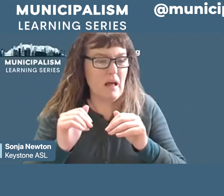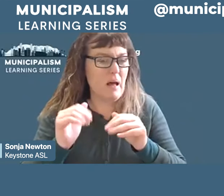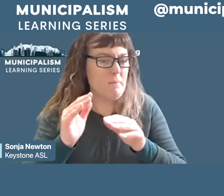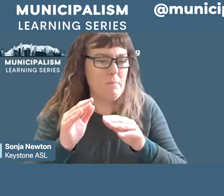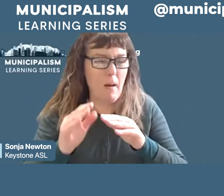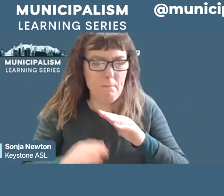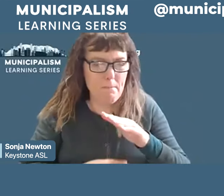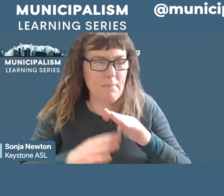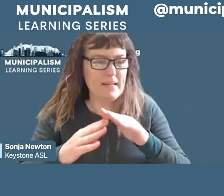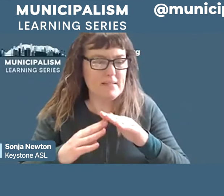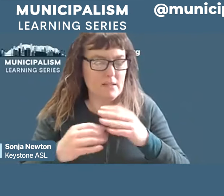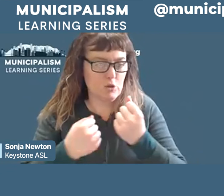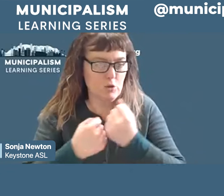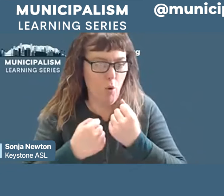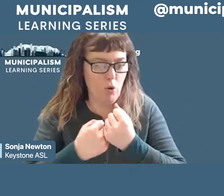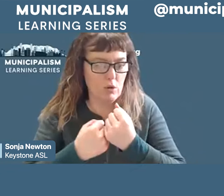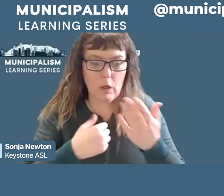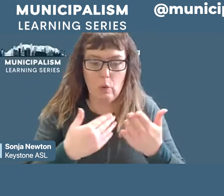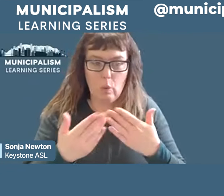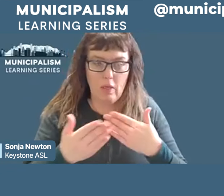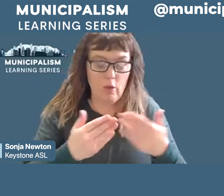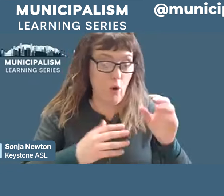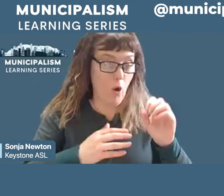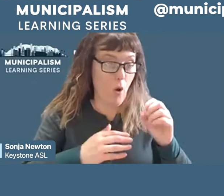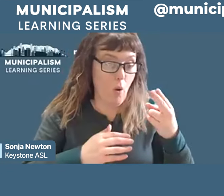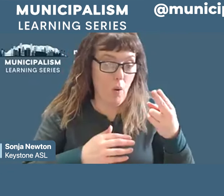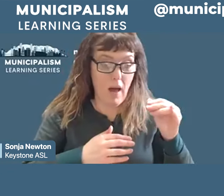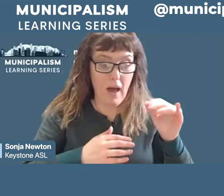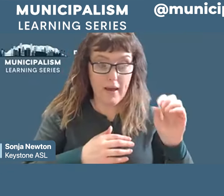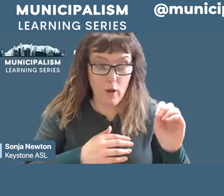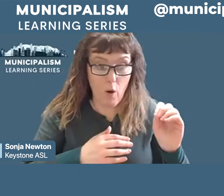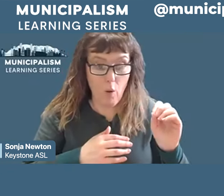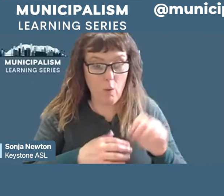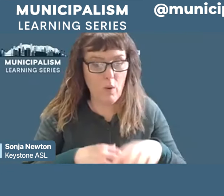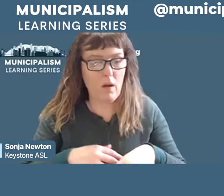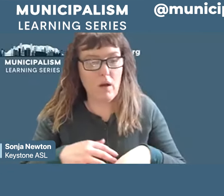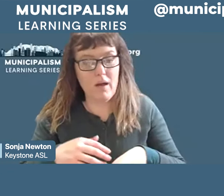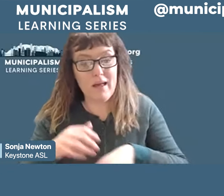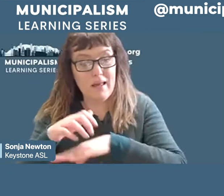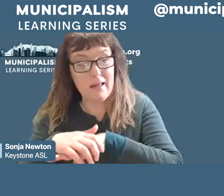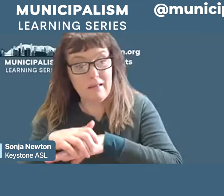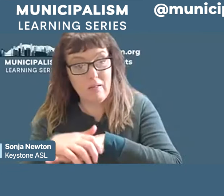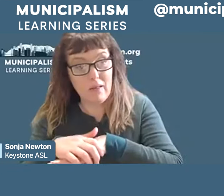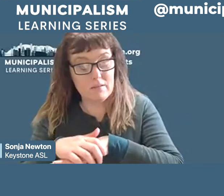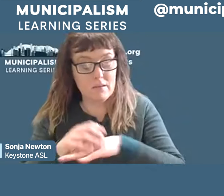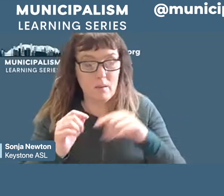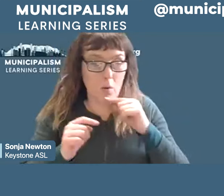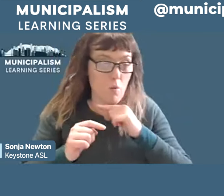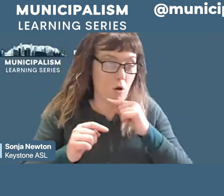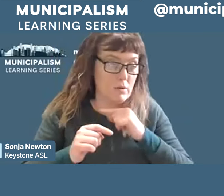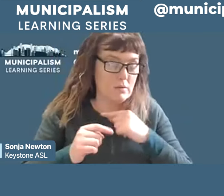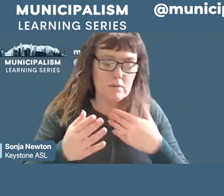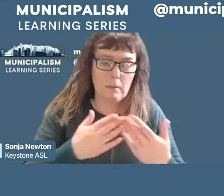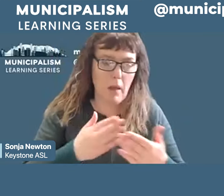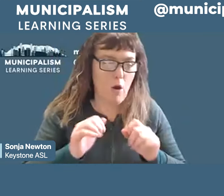Hamilton, Ohio, Vienna, Austria, Bradford, England, or Milwaukee, their tactics were fundamentally the same.